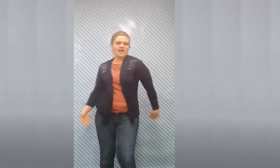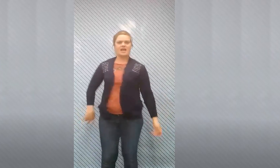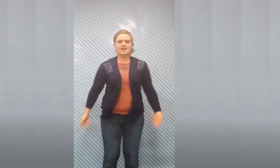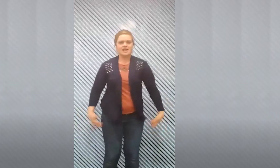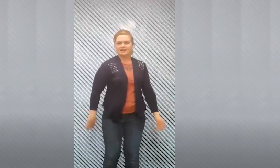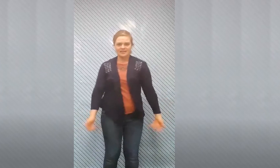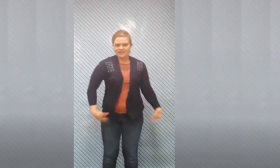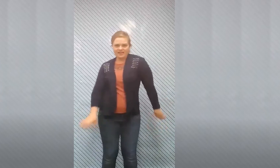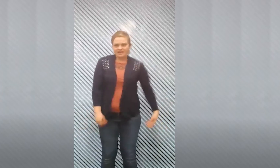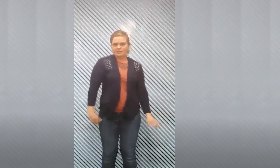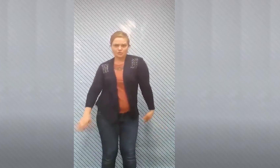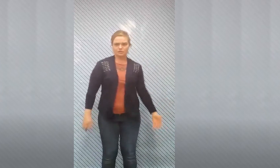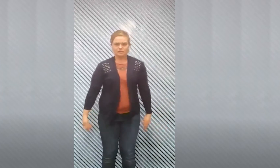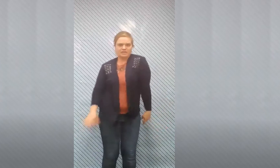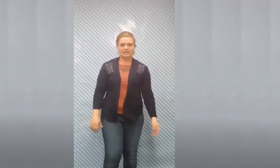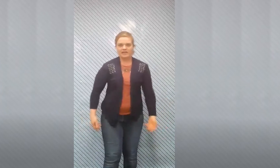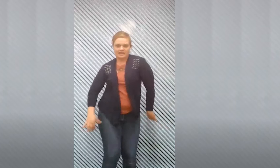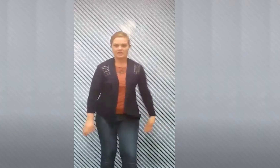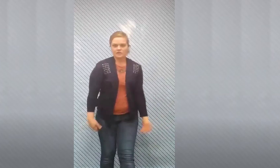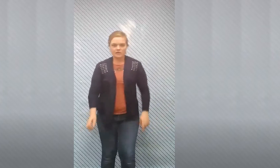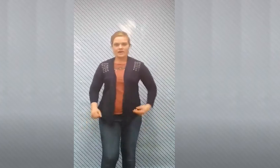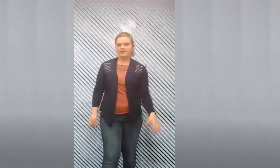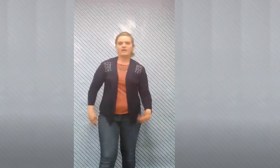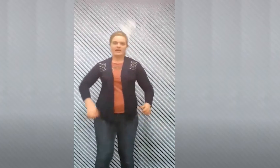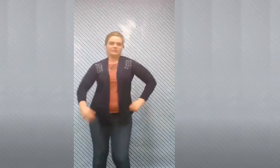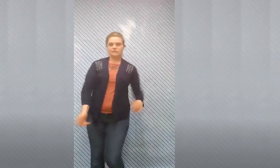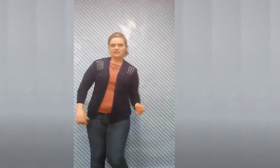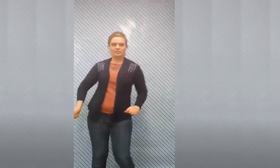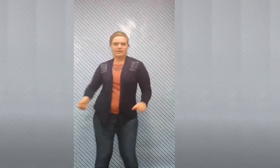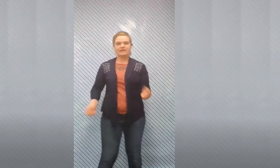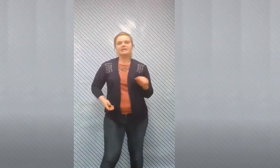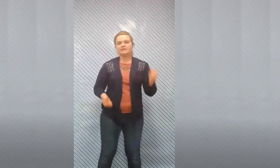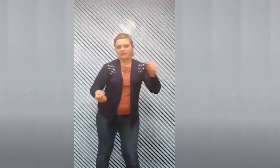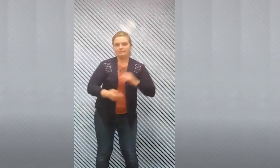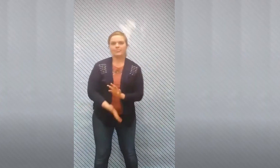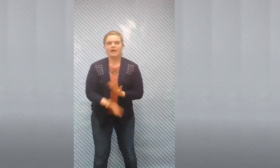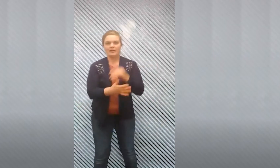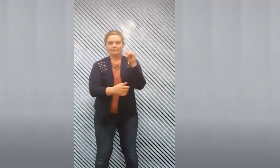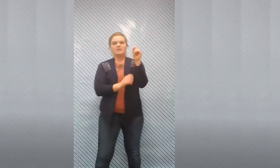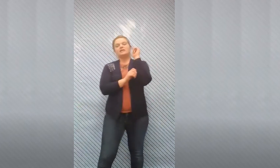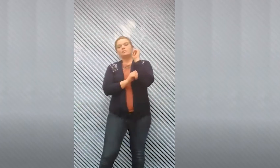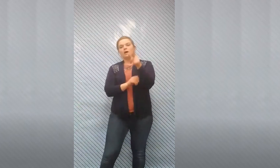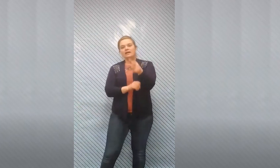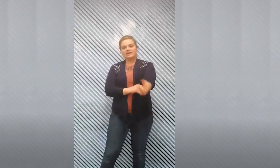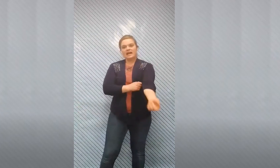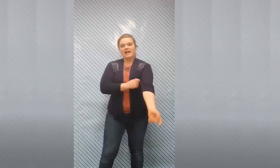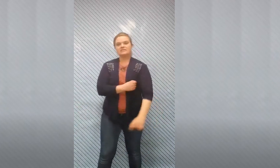all right keep those shoulders wiggling okay all right okay i'm loosened up a bit good all right what i'm gonna ask